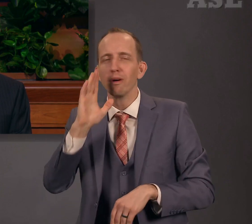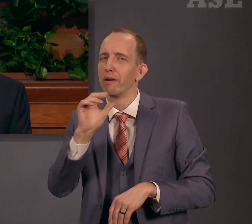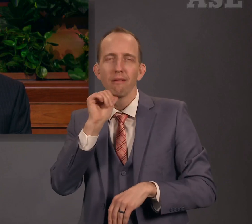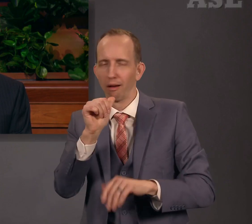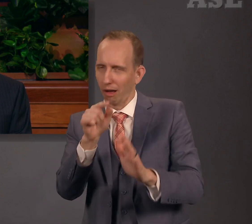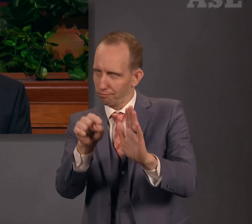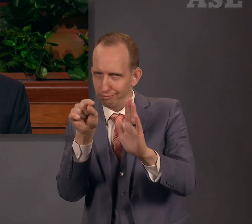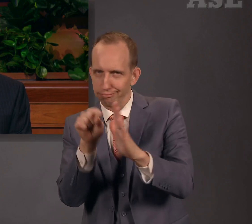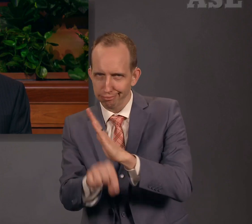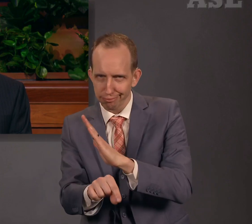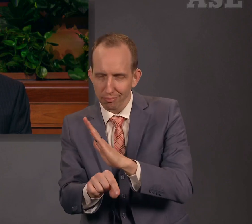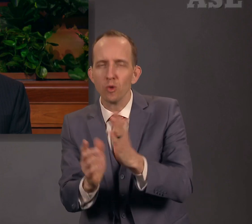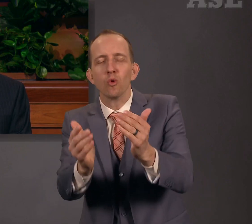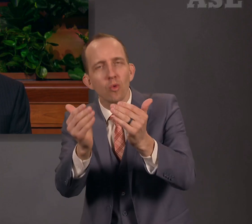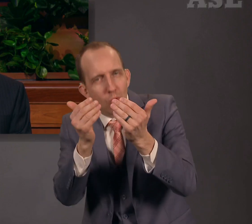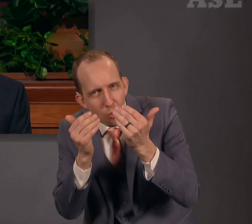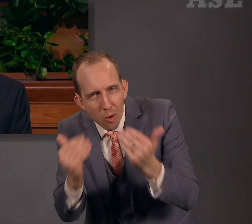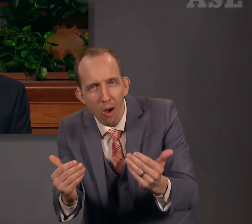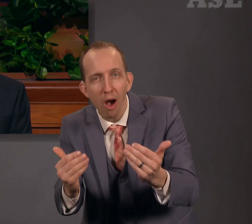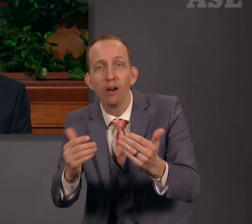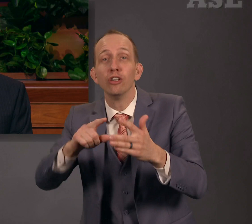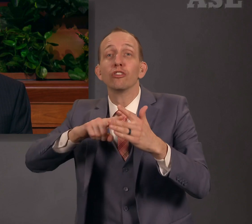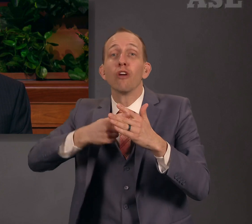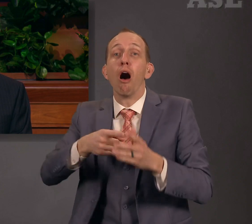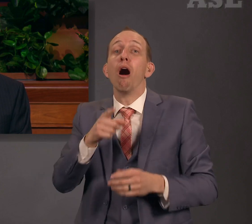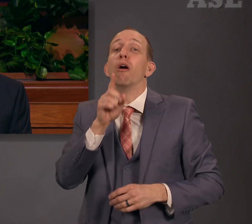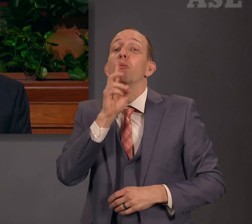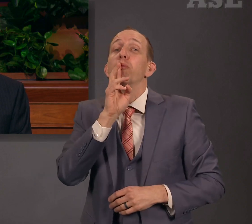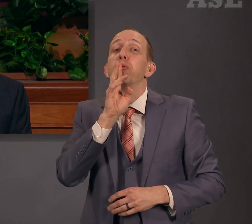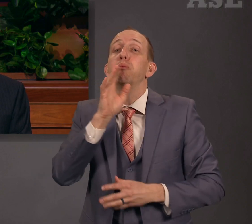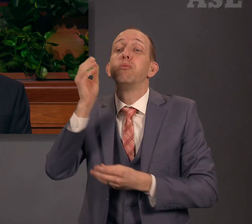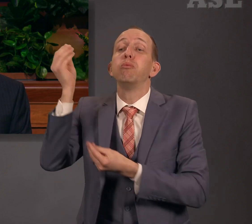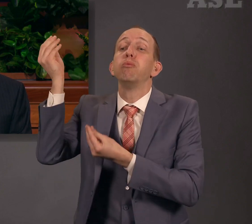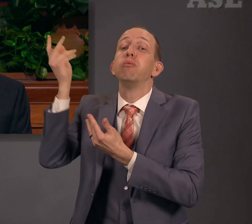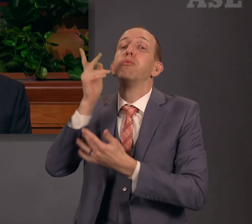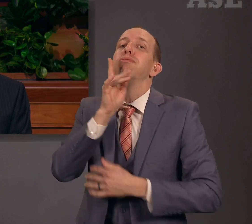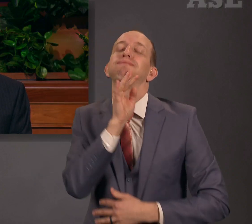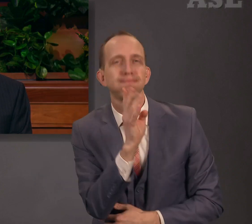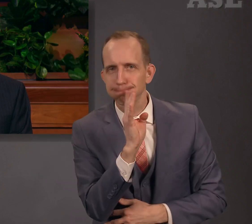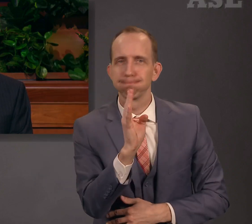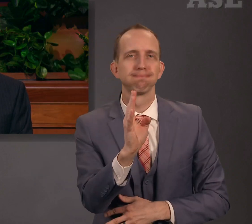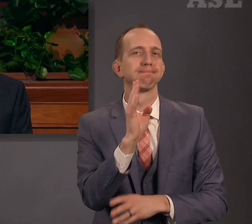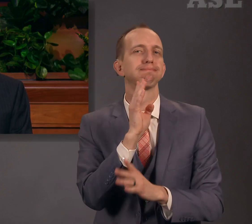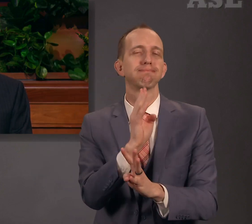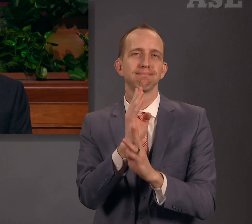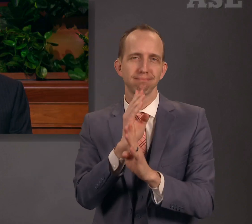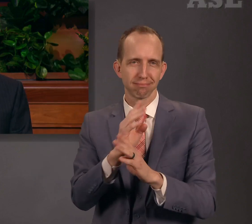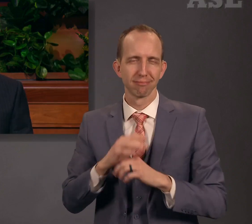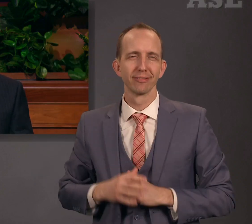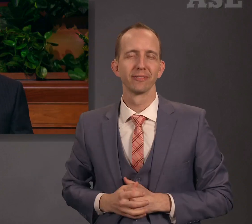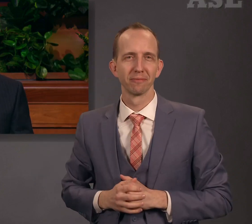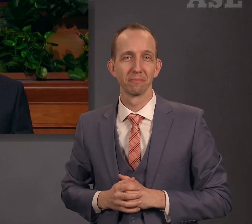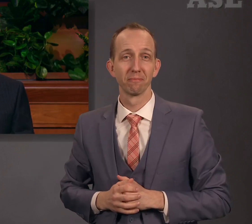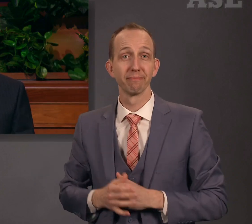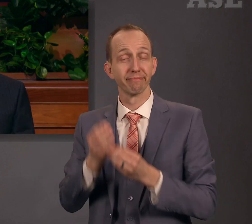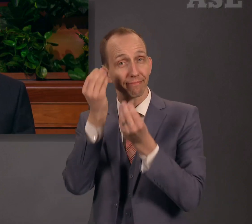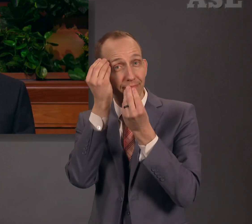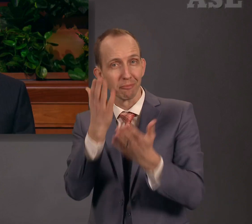thy mouth, and it shall be filled, and I will give thee utterance. Behold, my spirit is upon you, wherefore